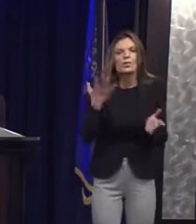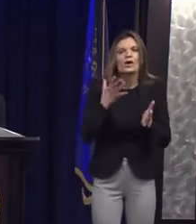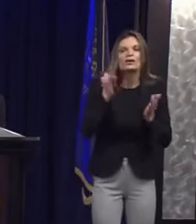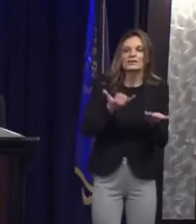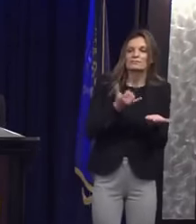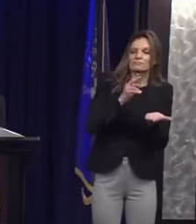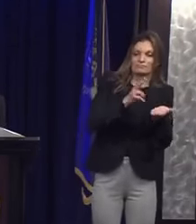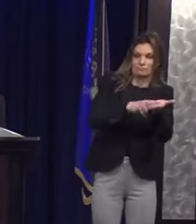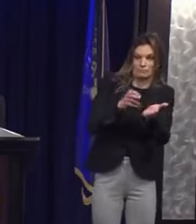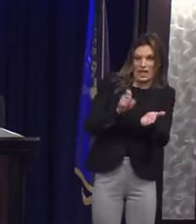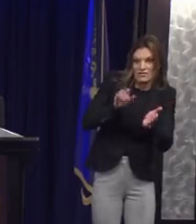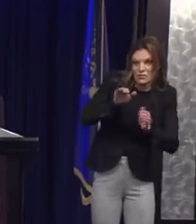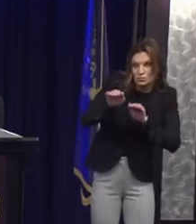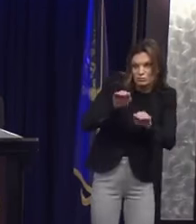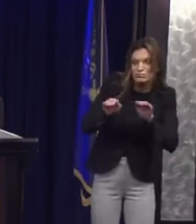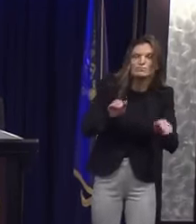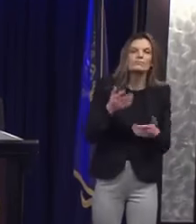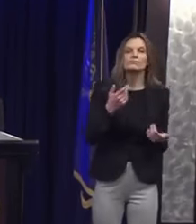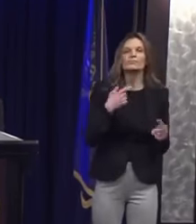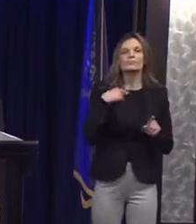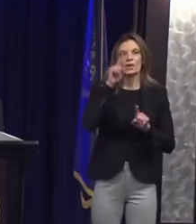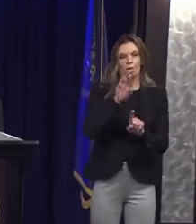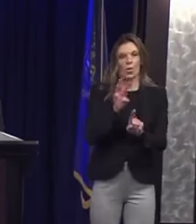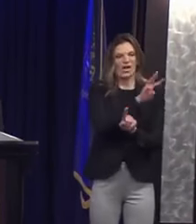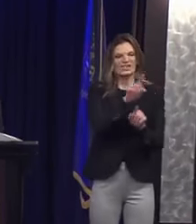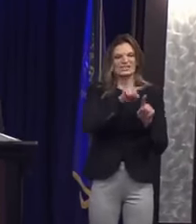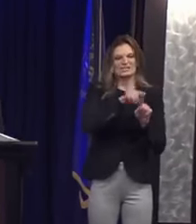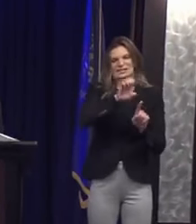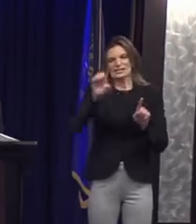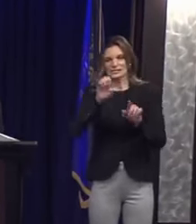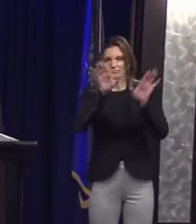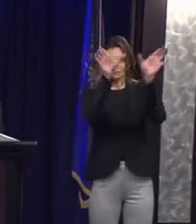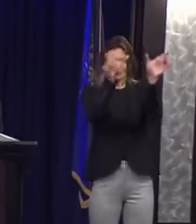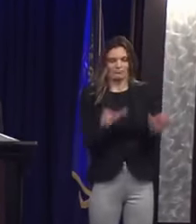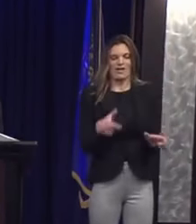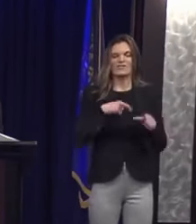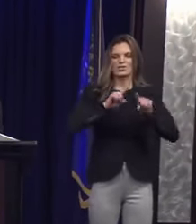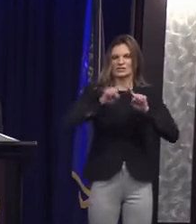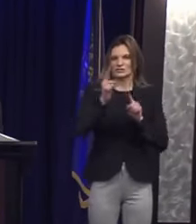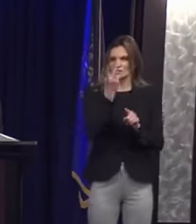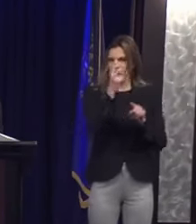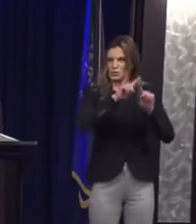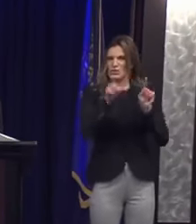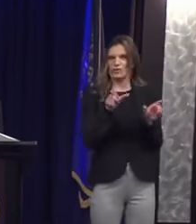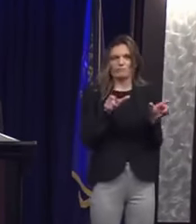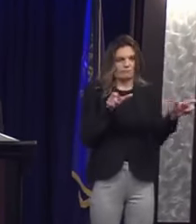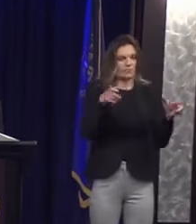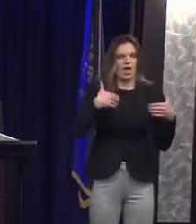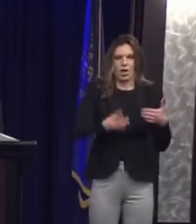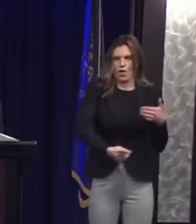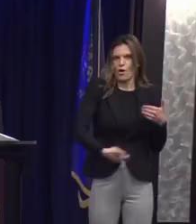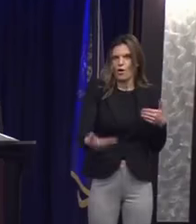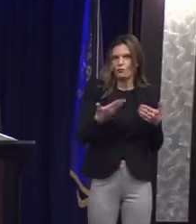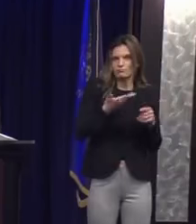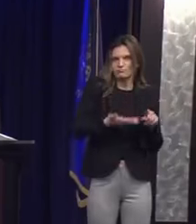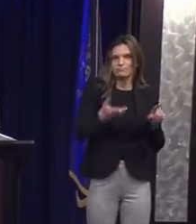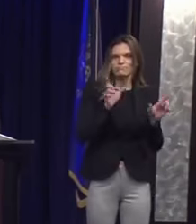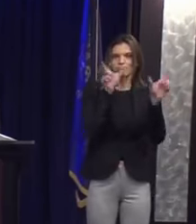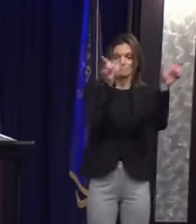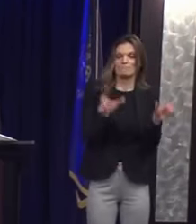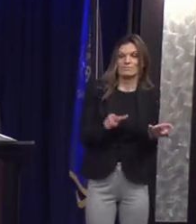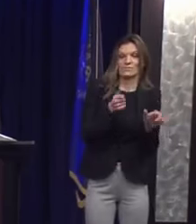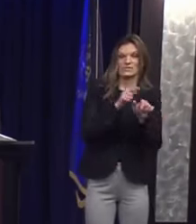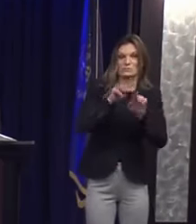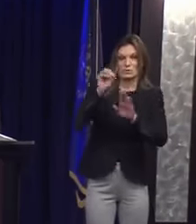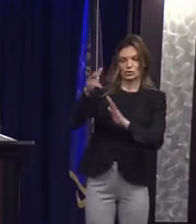Let the voters decide on the east side of Michigan. In the field hired Eric Tissinger